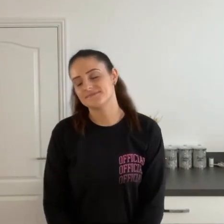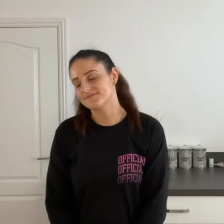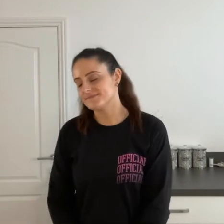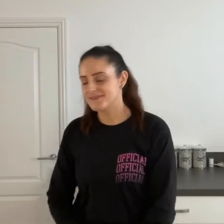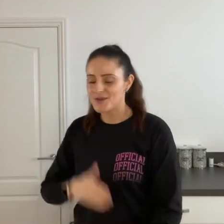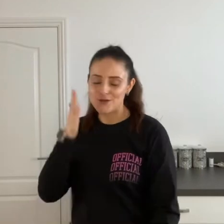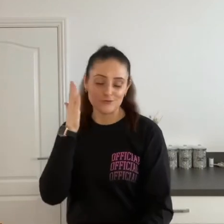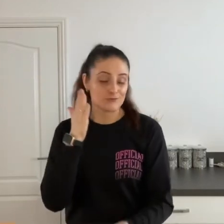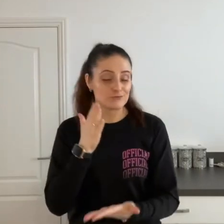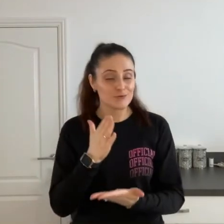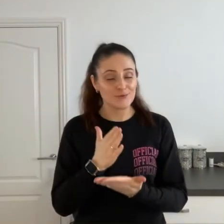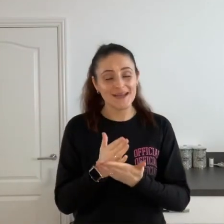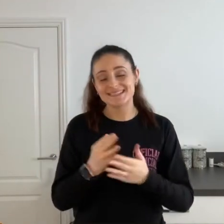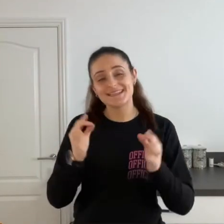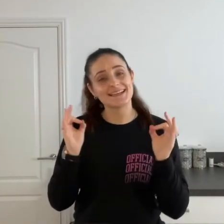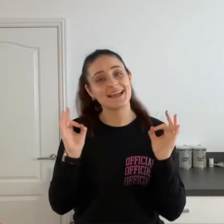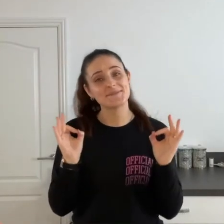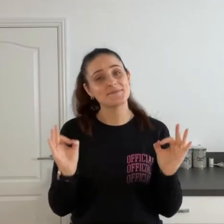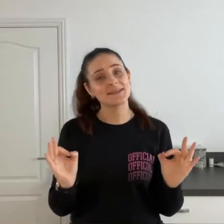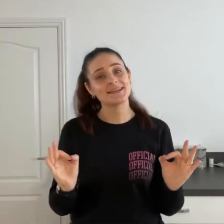True as it can be